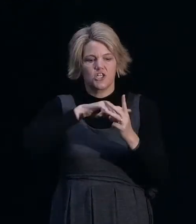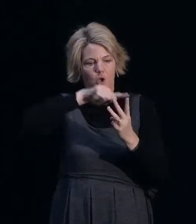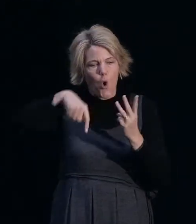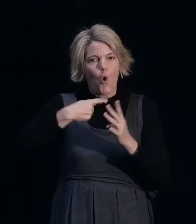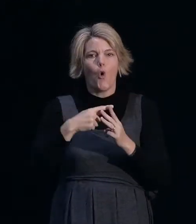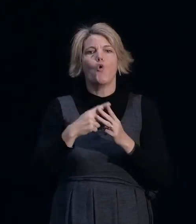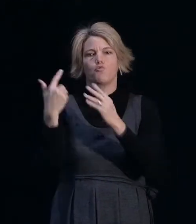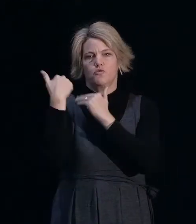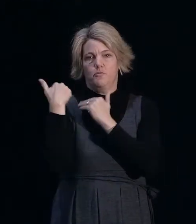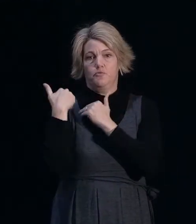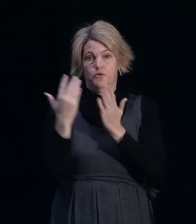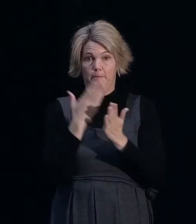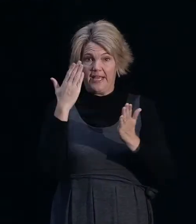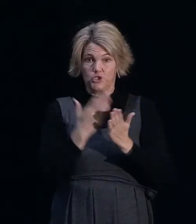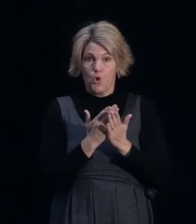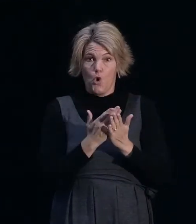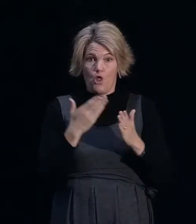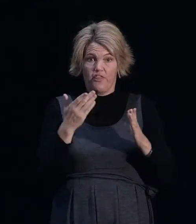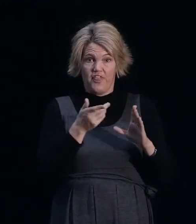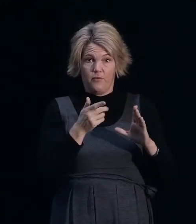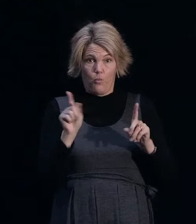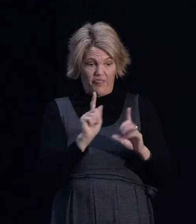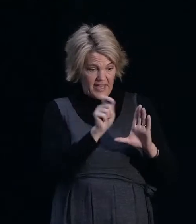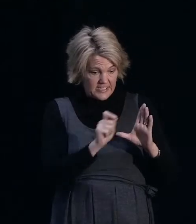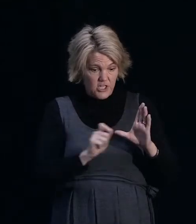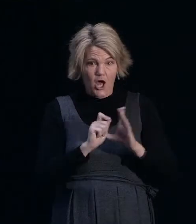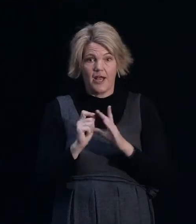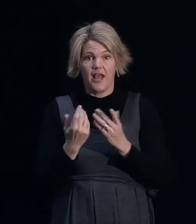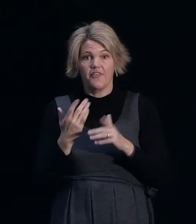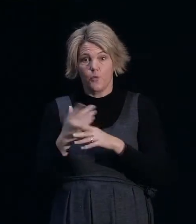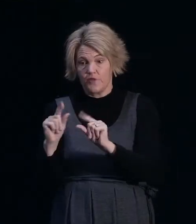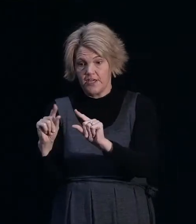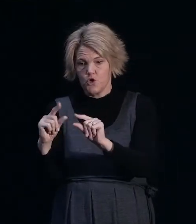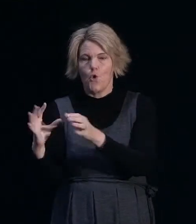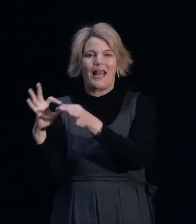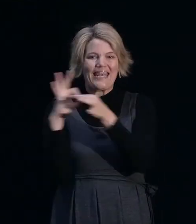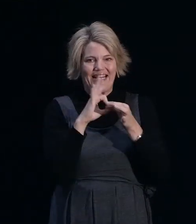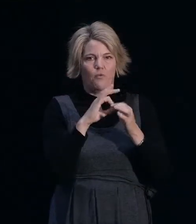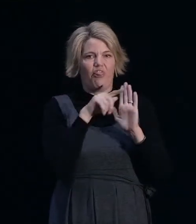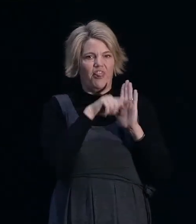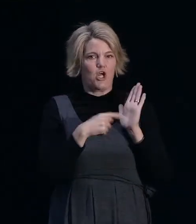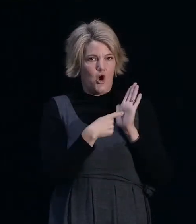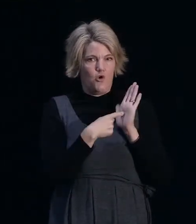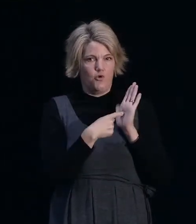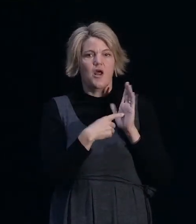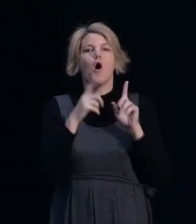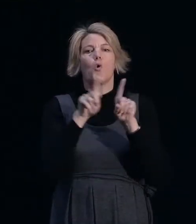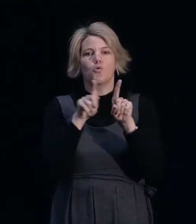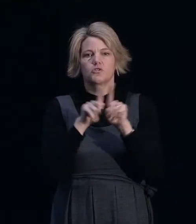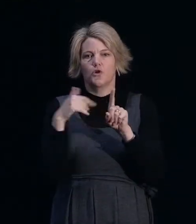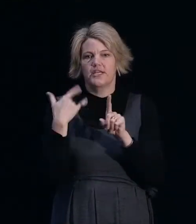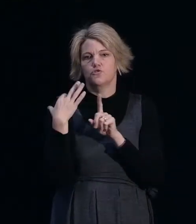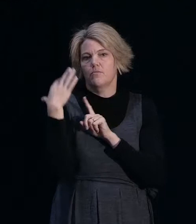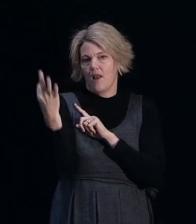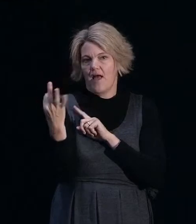work they design and the building work they carry out complies with the New Zealand Building Code. And they need to have obtained building consents. For a lot of the